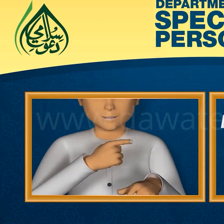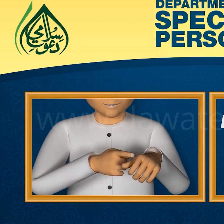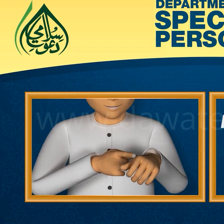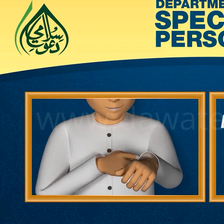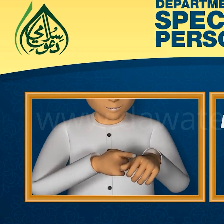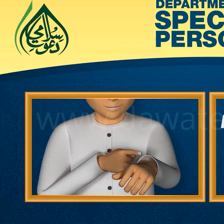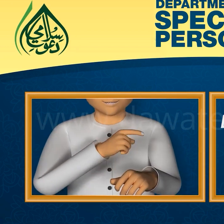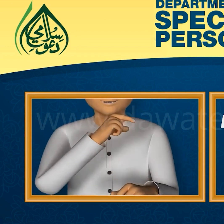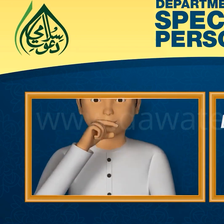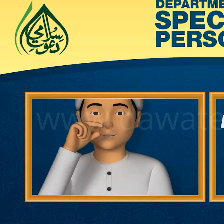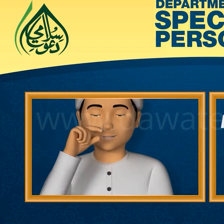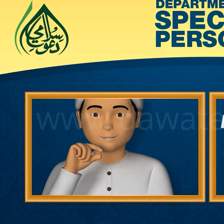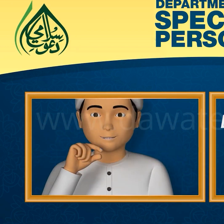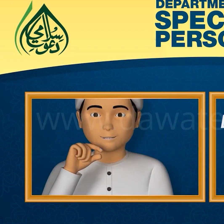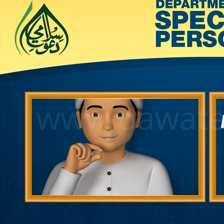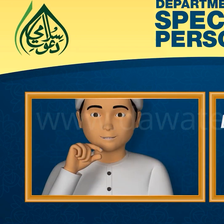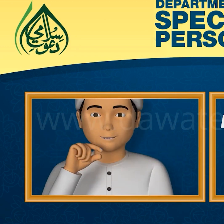Khoon ki kami,